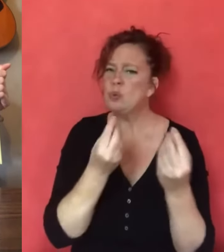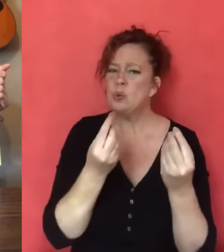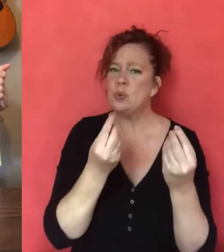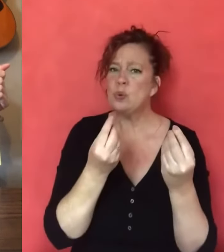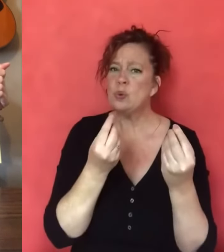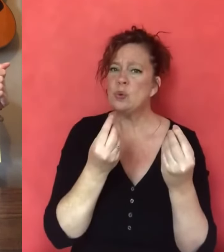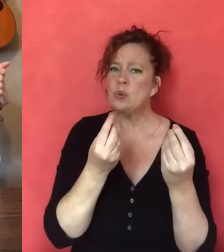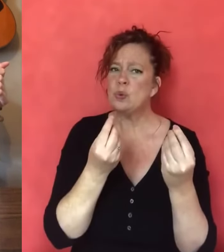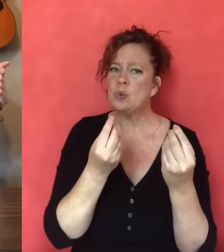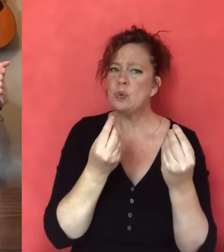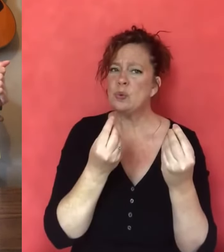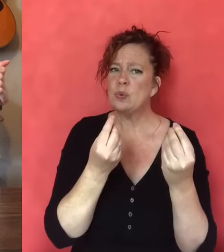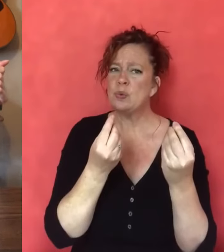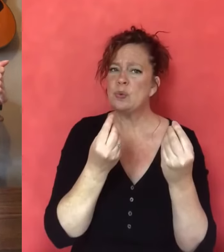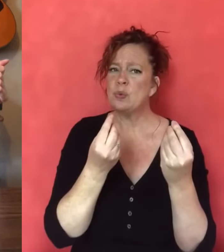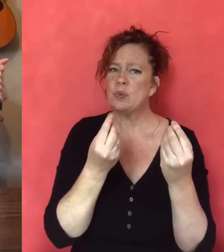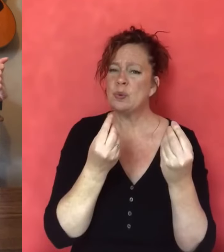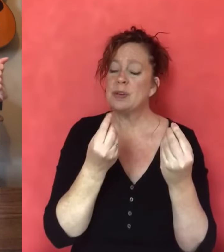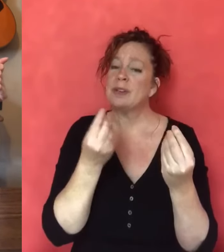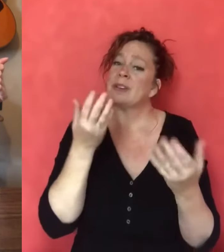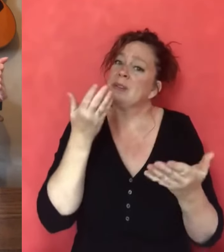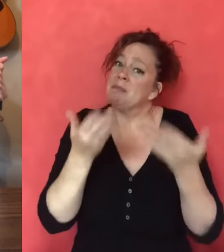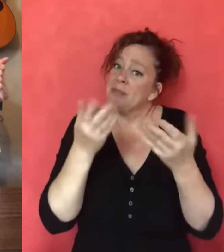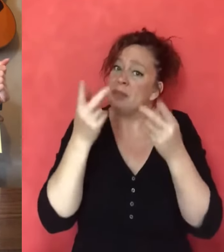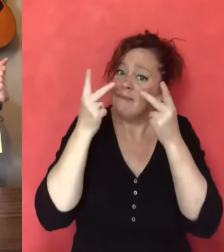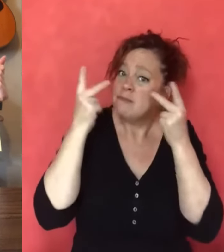feeling faint. There's way too much for us to do.